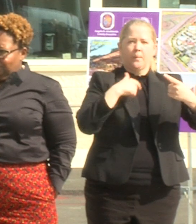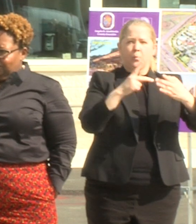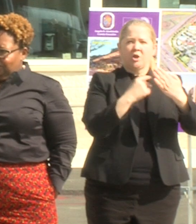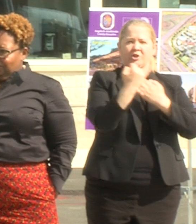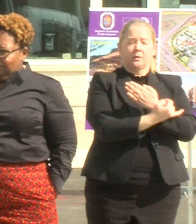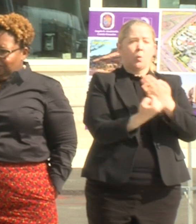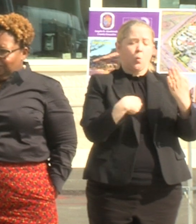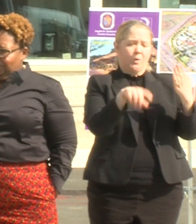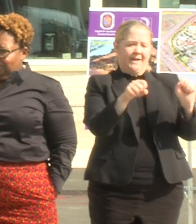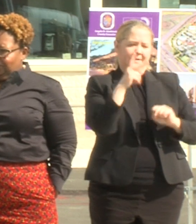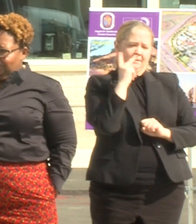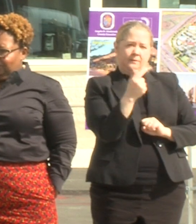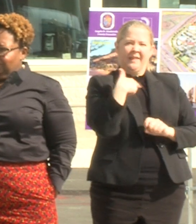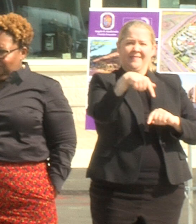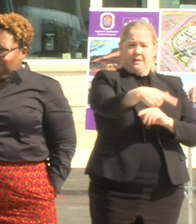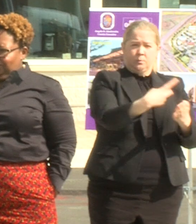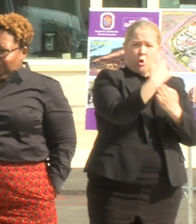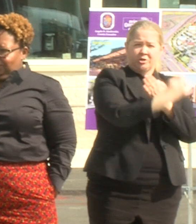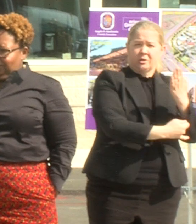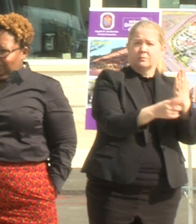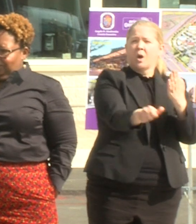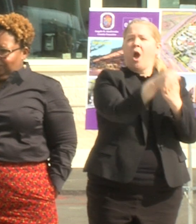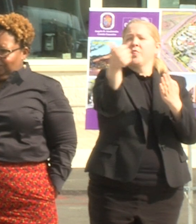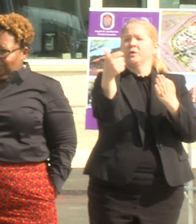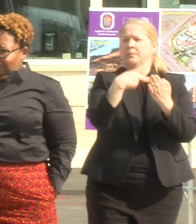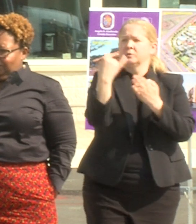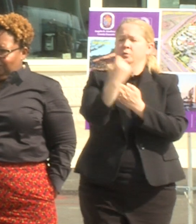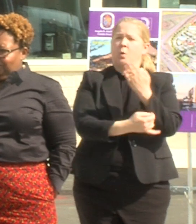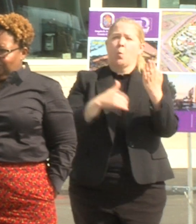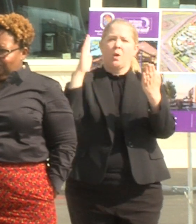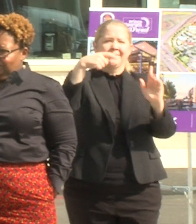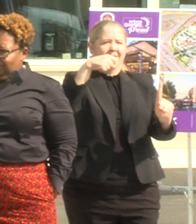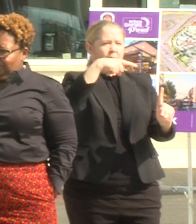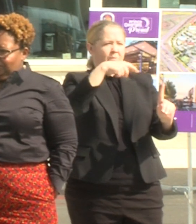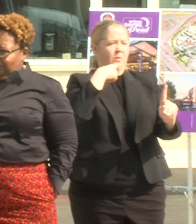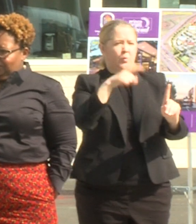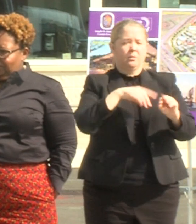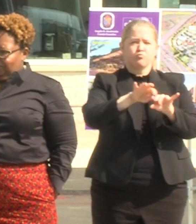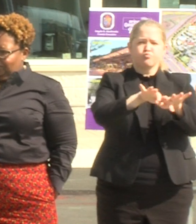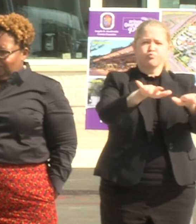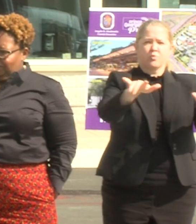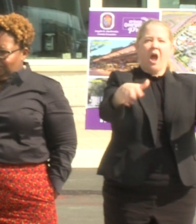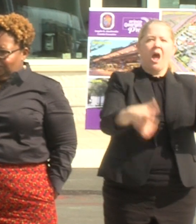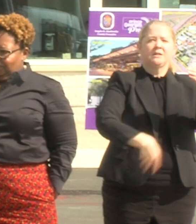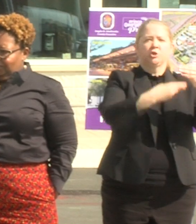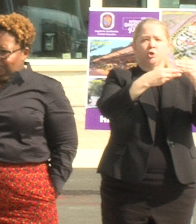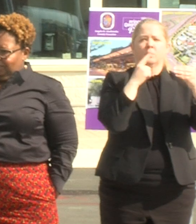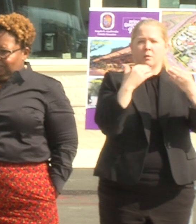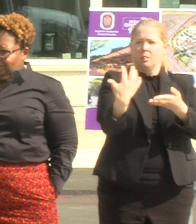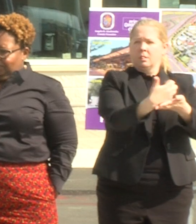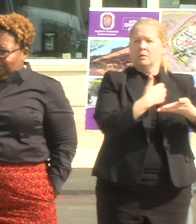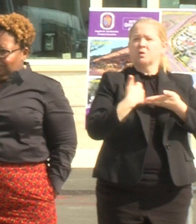that from this project as well as additional projects that is going to stimulate and catalyze additional development and it creates a gravity that brings more